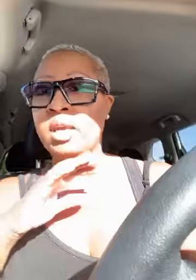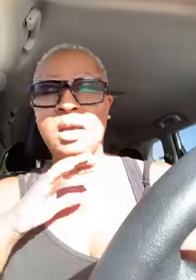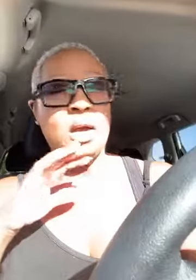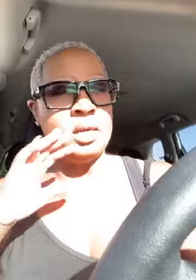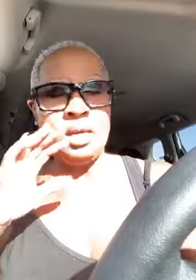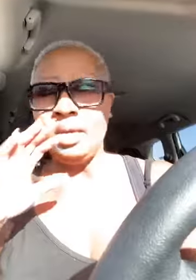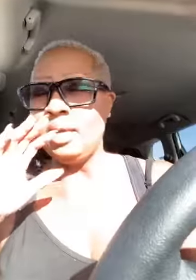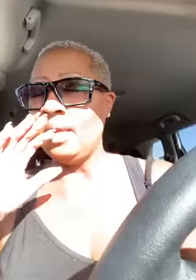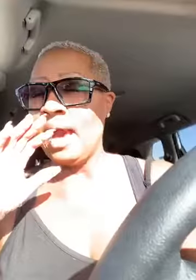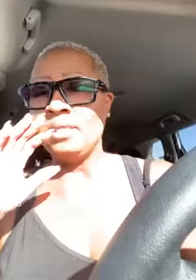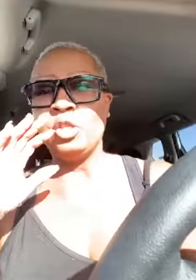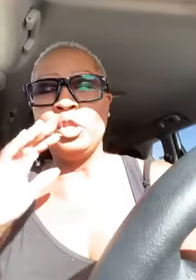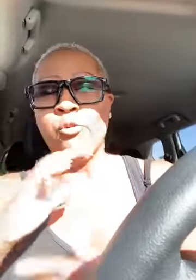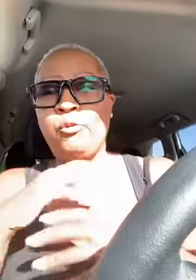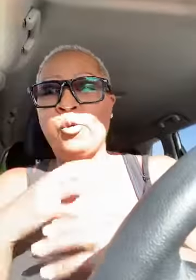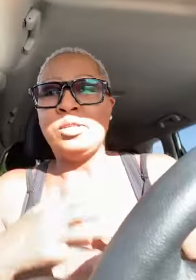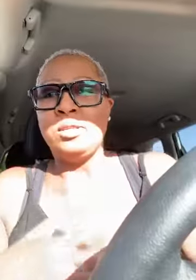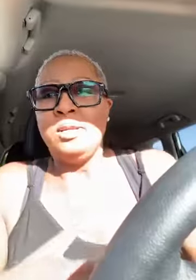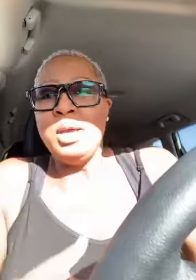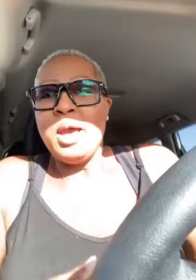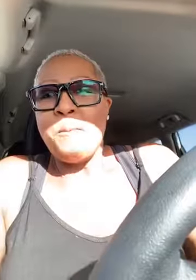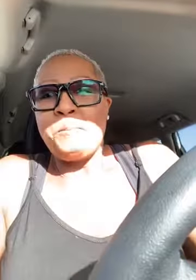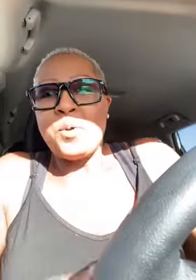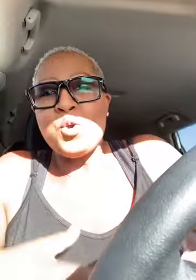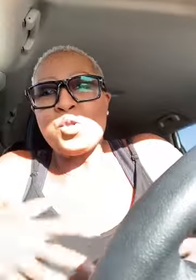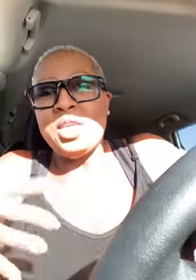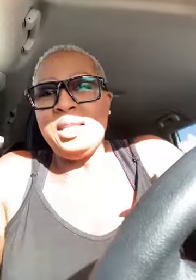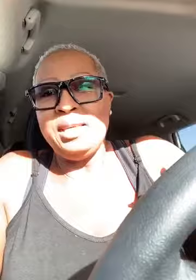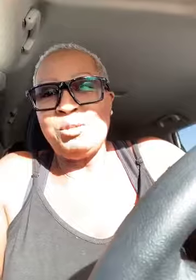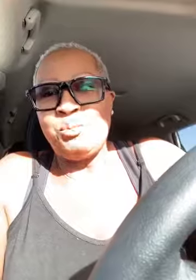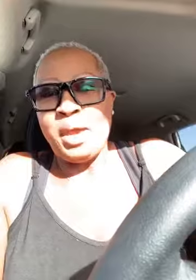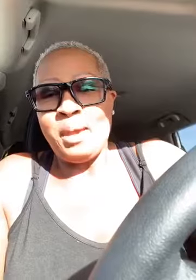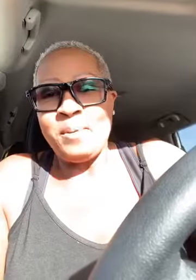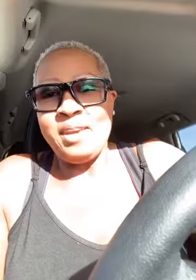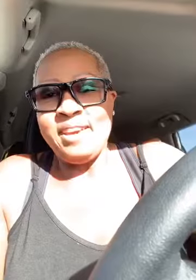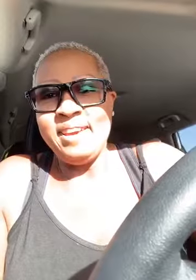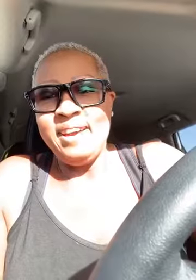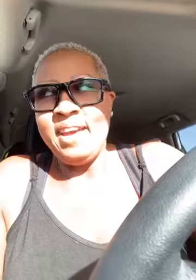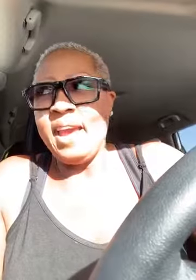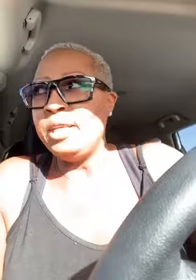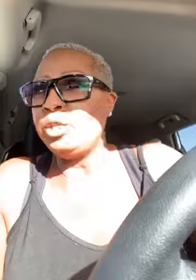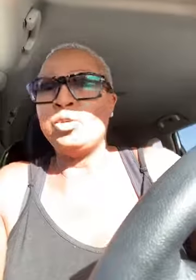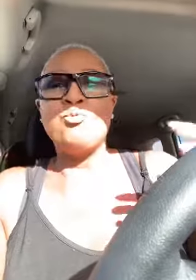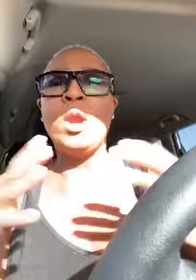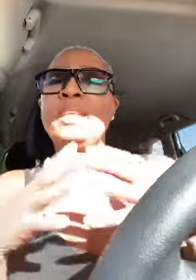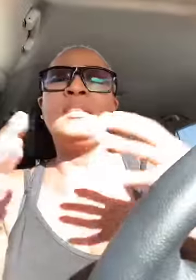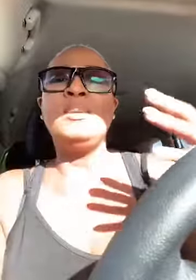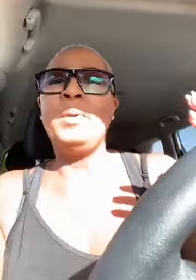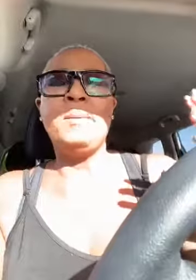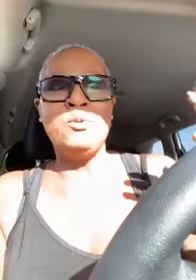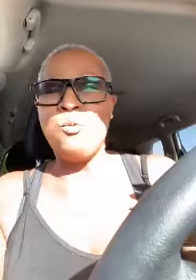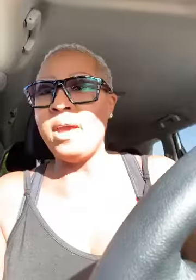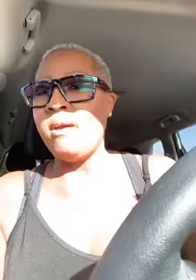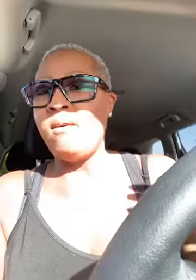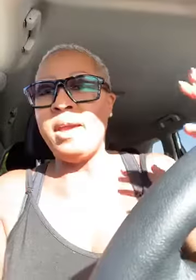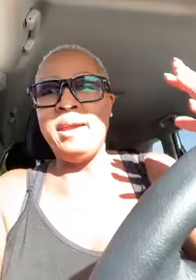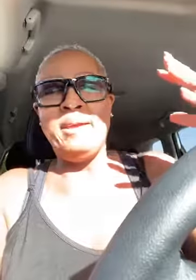again i just look forward to birthing this baby and just raising the baby well and